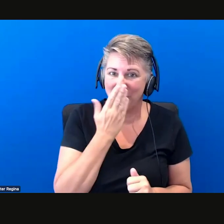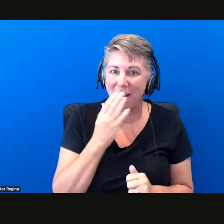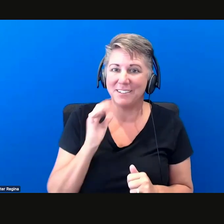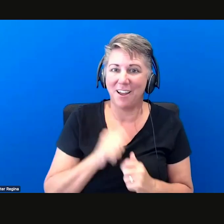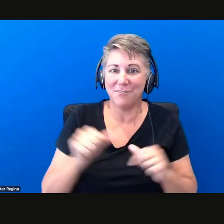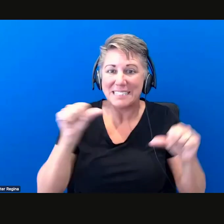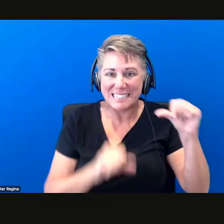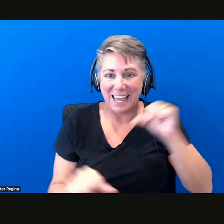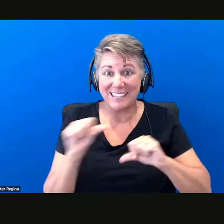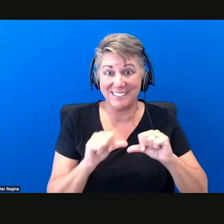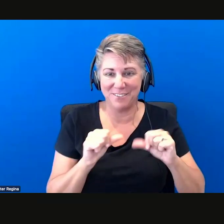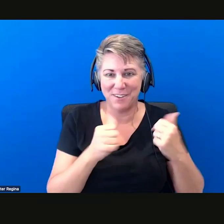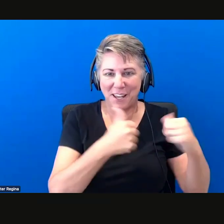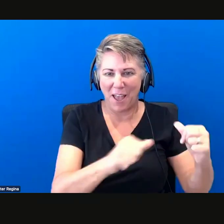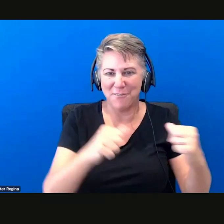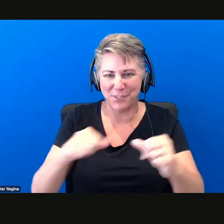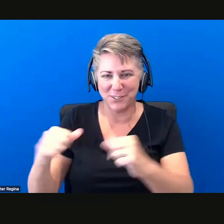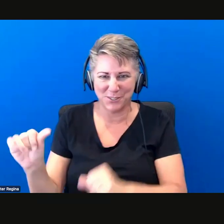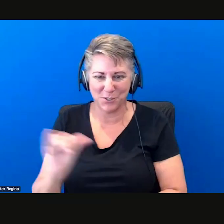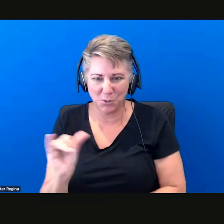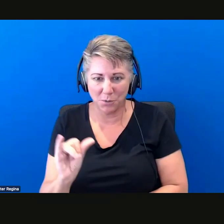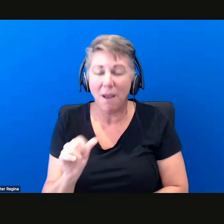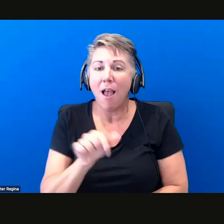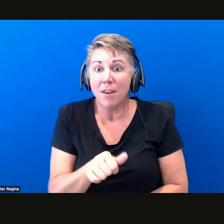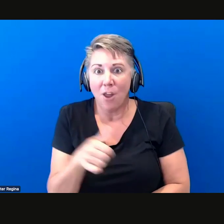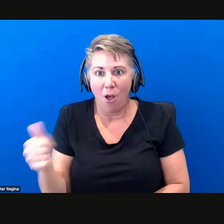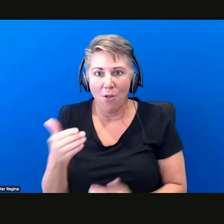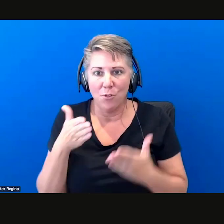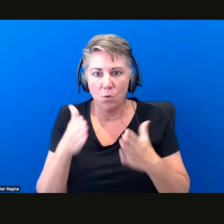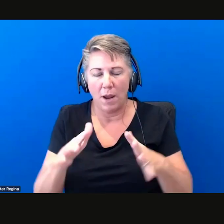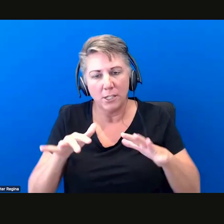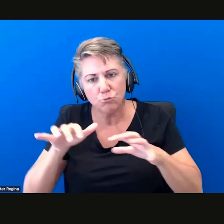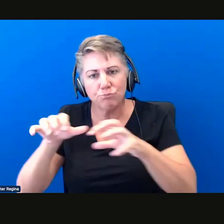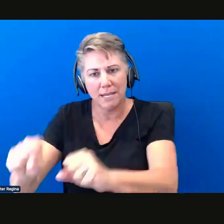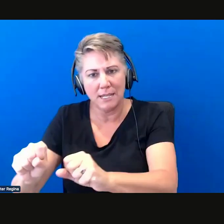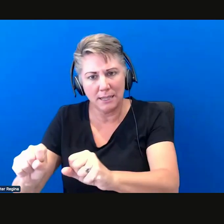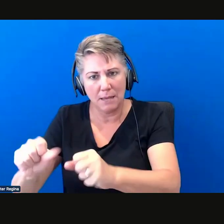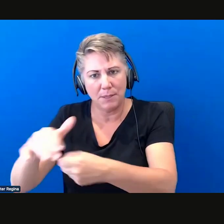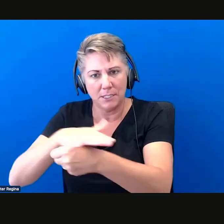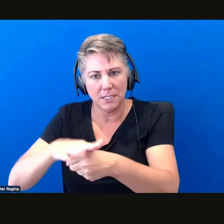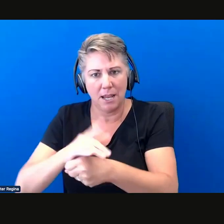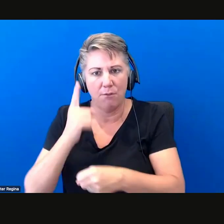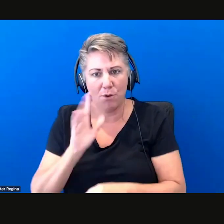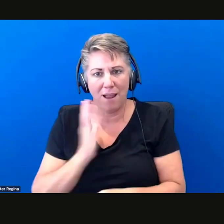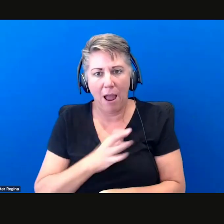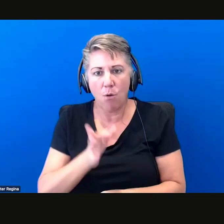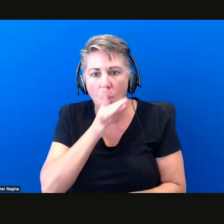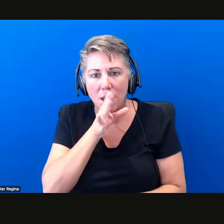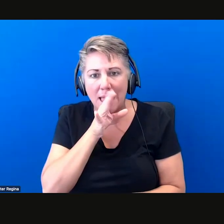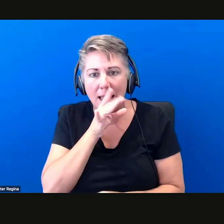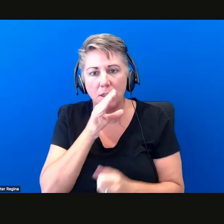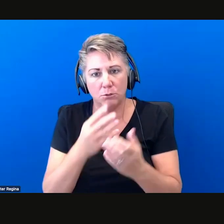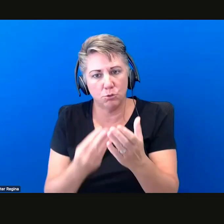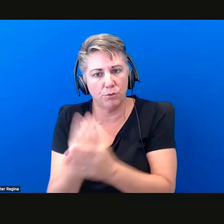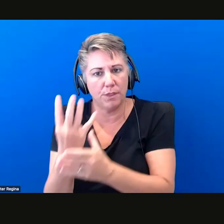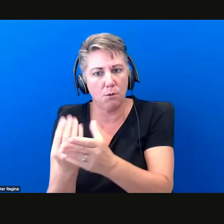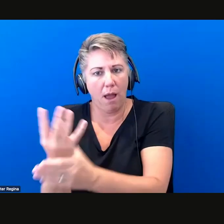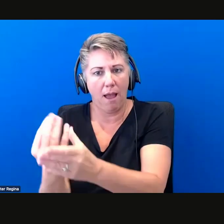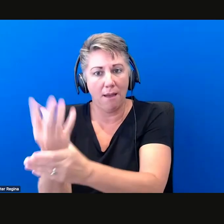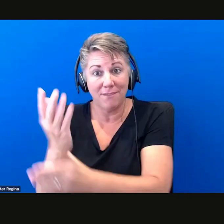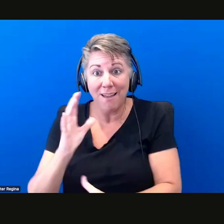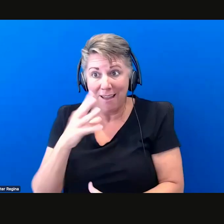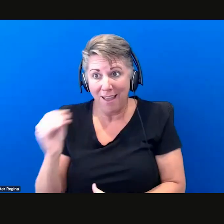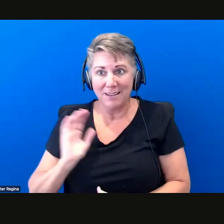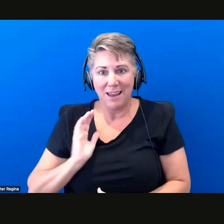and this is yet another way of seeking justice and reclaiming domains for our olela to thrive and ultimately our hawaiian way of being